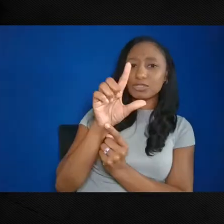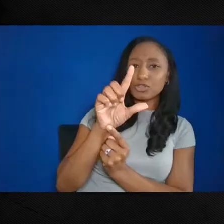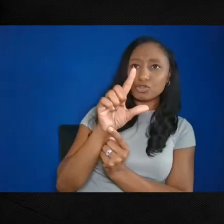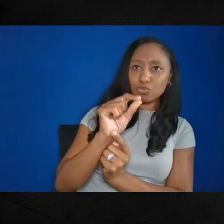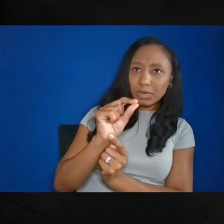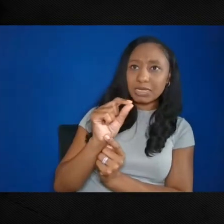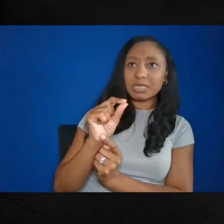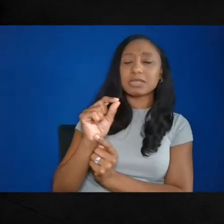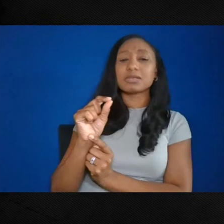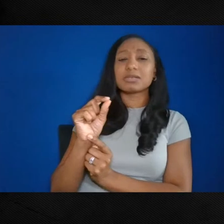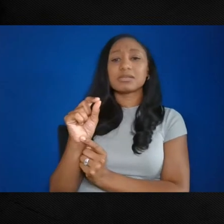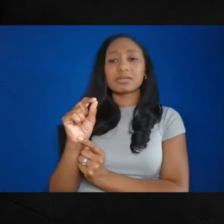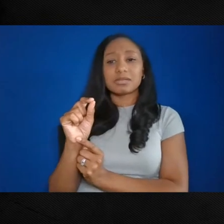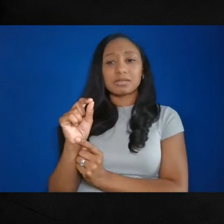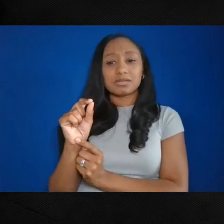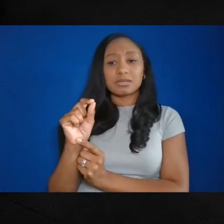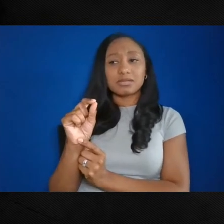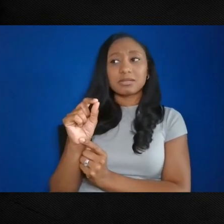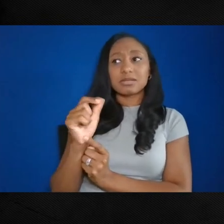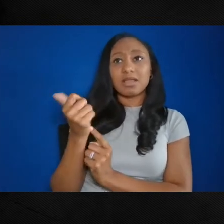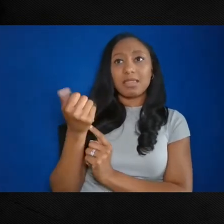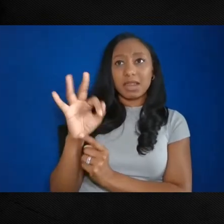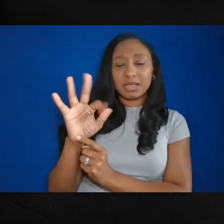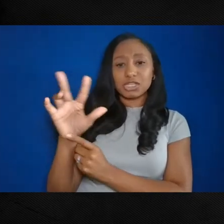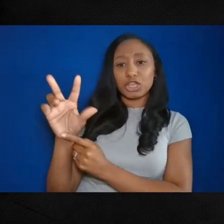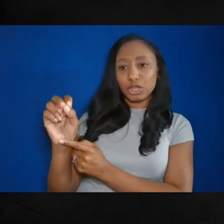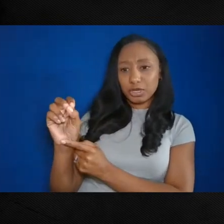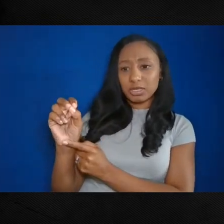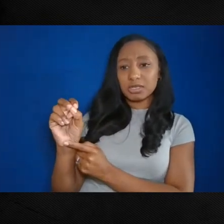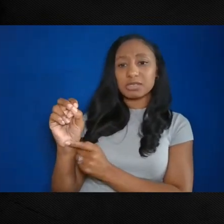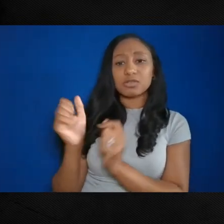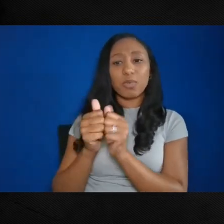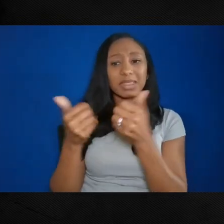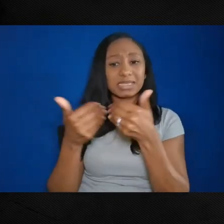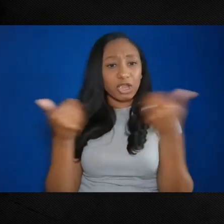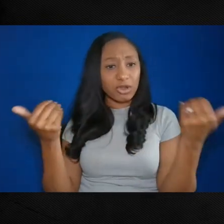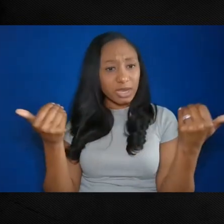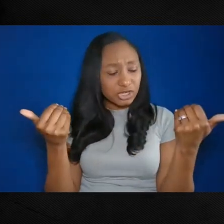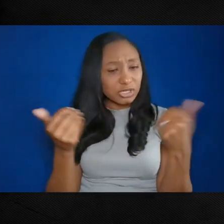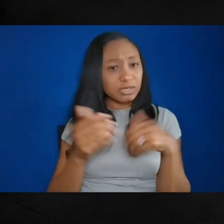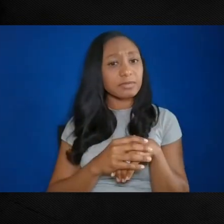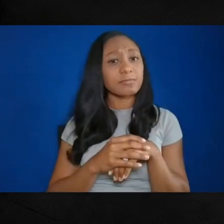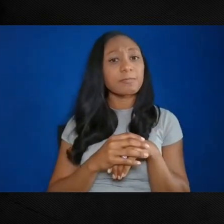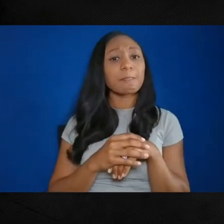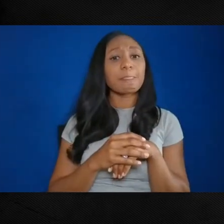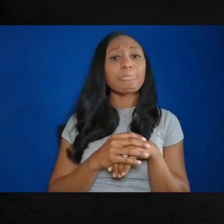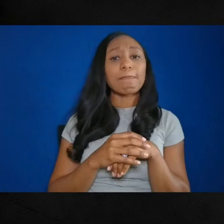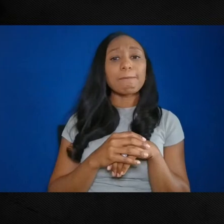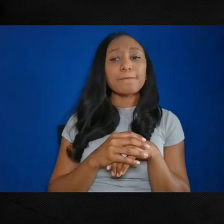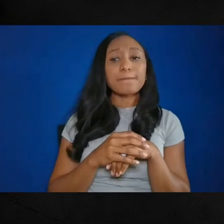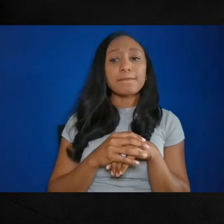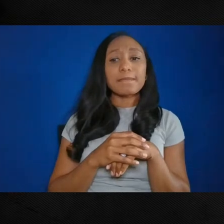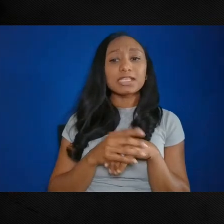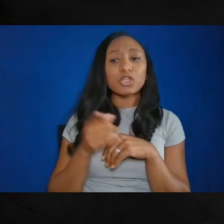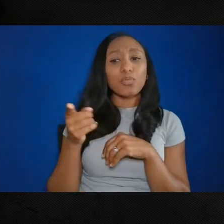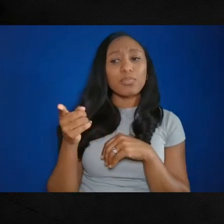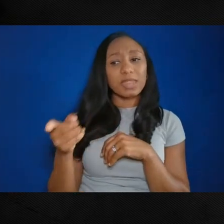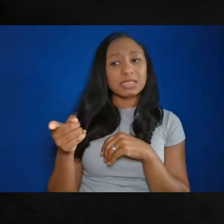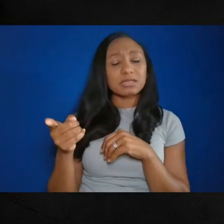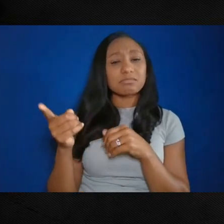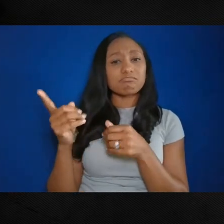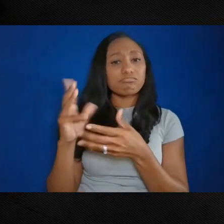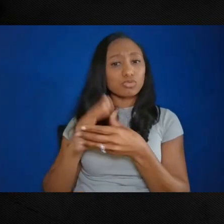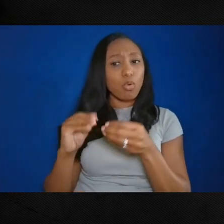And again, with state-sponsored segregation. But as this cover story indicated, in